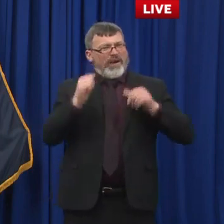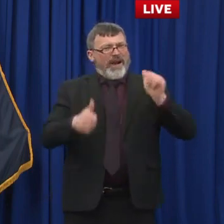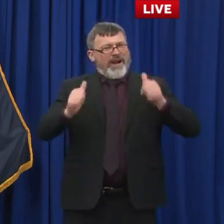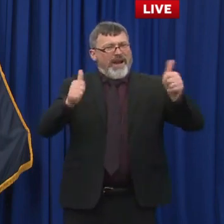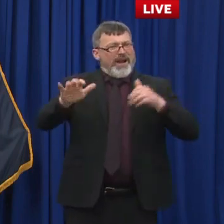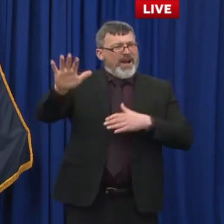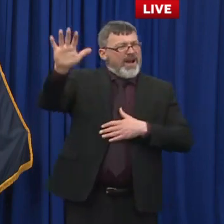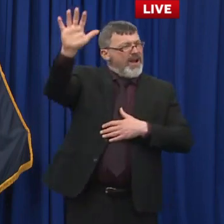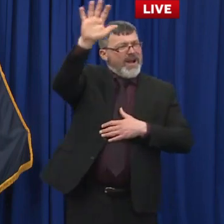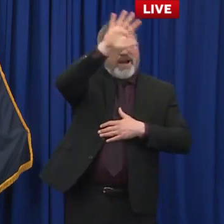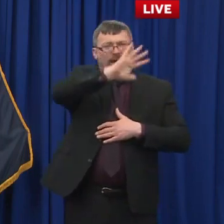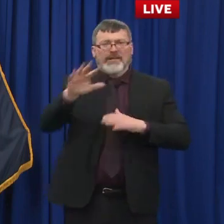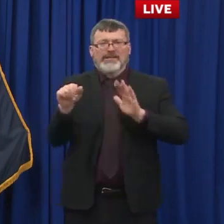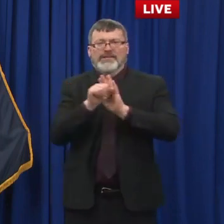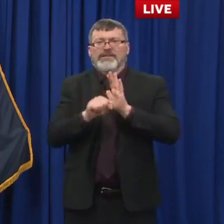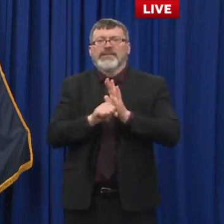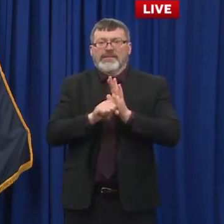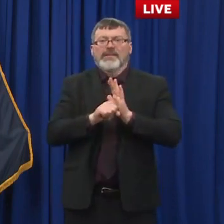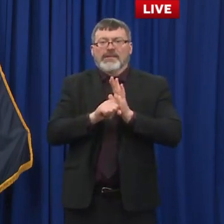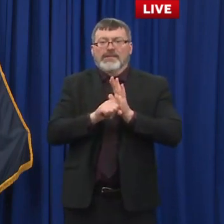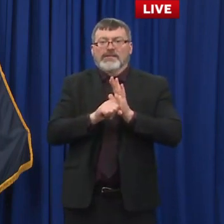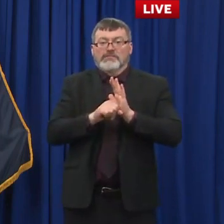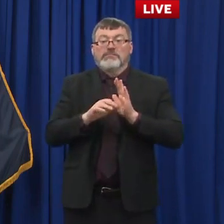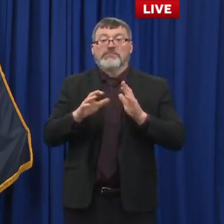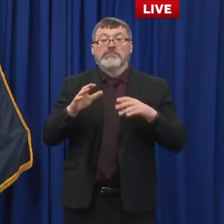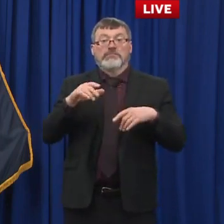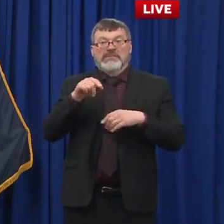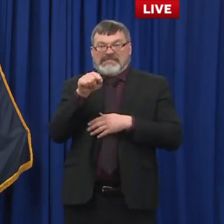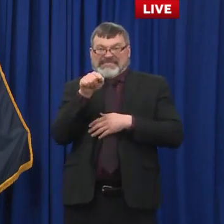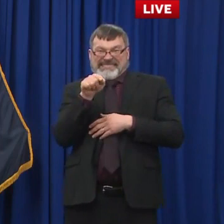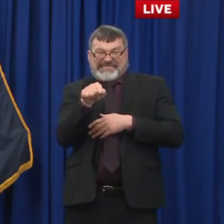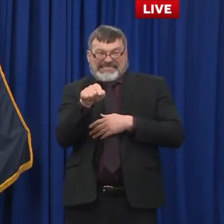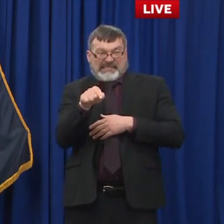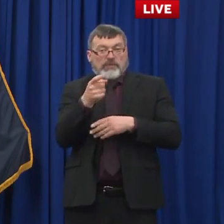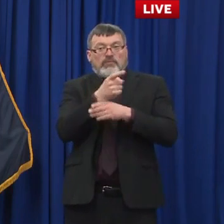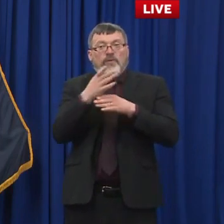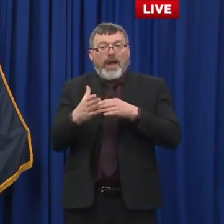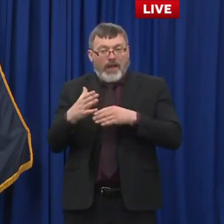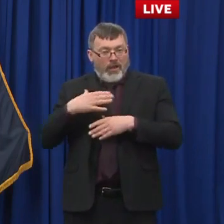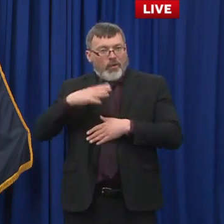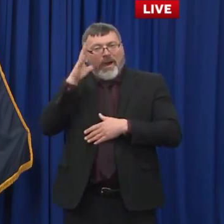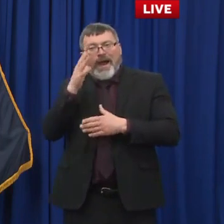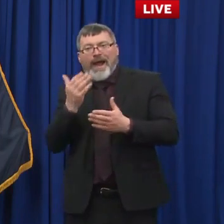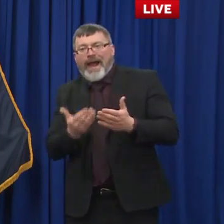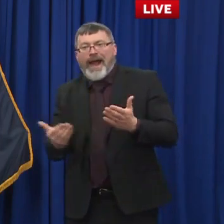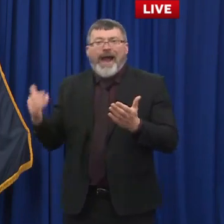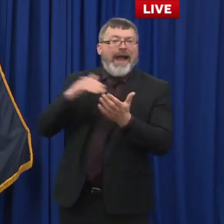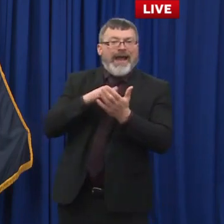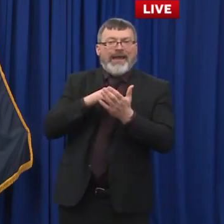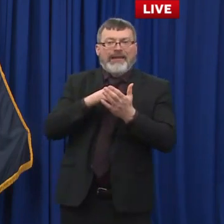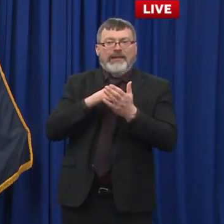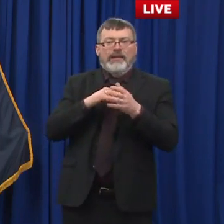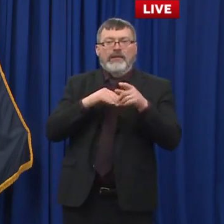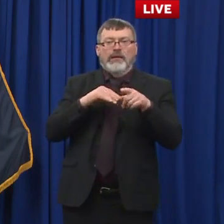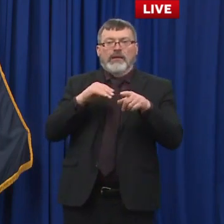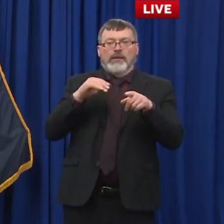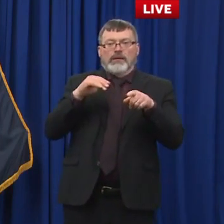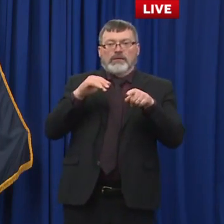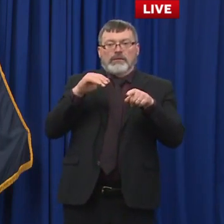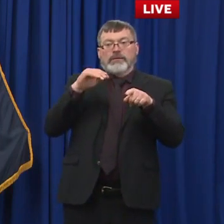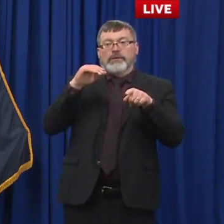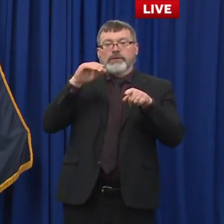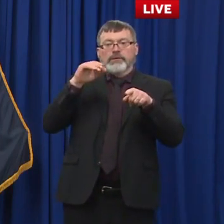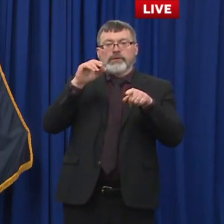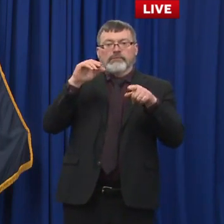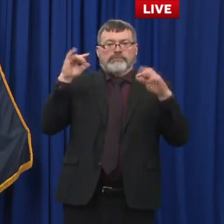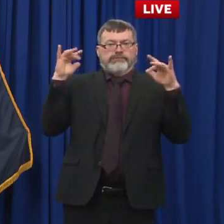the New Hampshire Motor Speedway. It's on Saturday, April 24th. Originally, we had planned to have this event be on Saturday